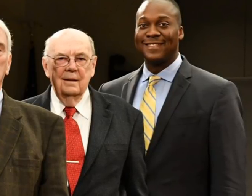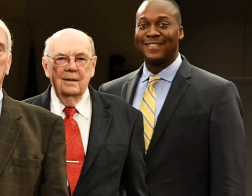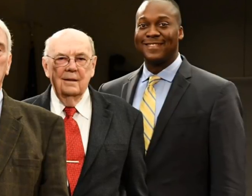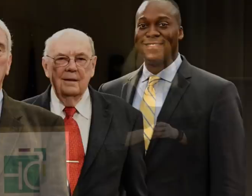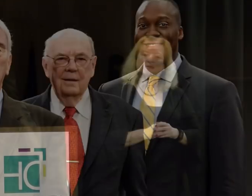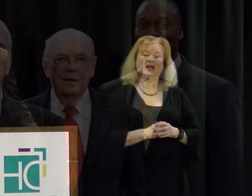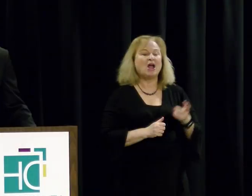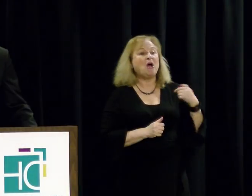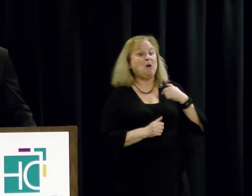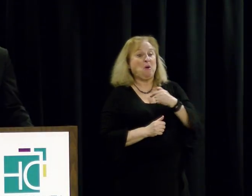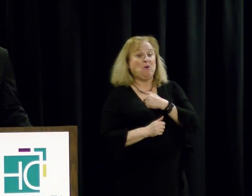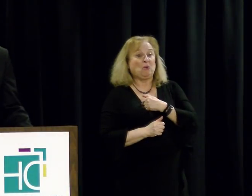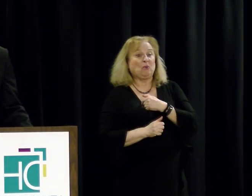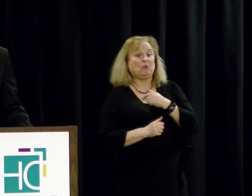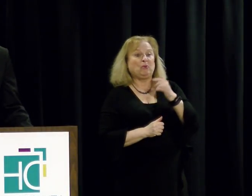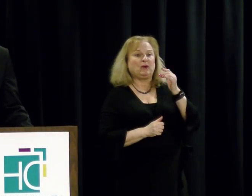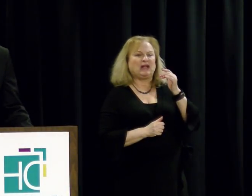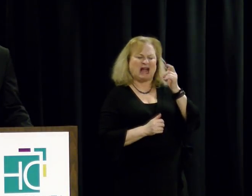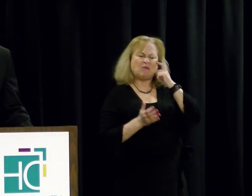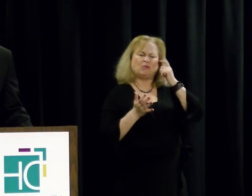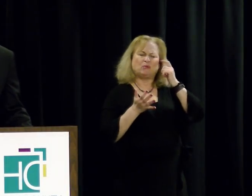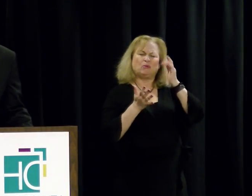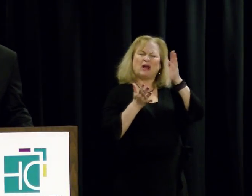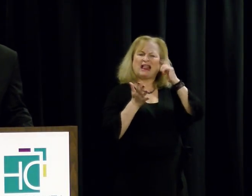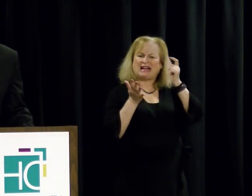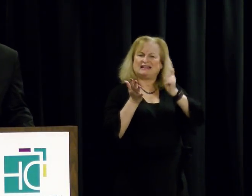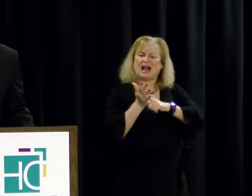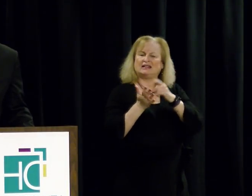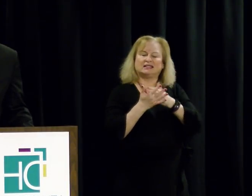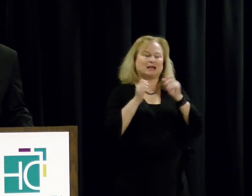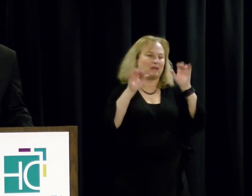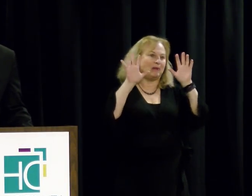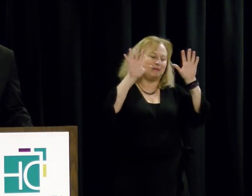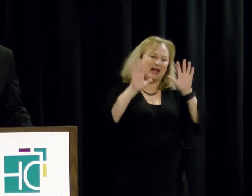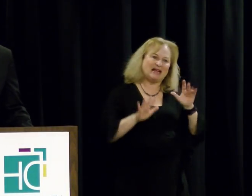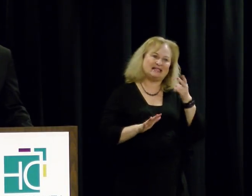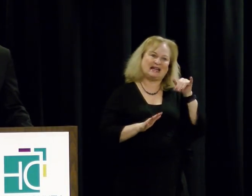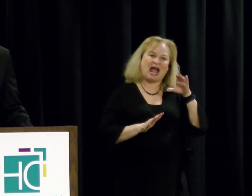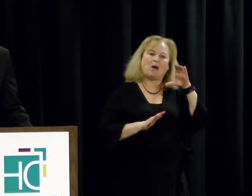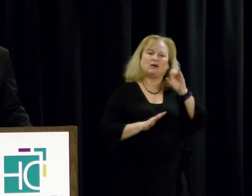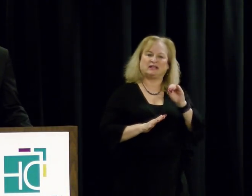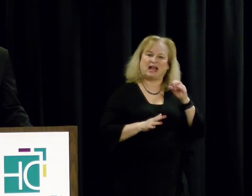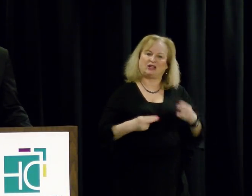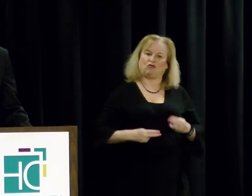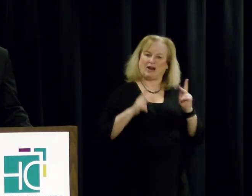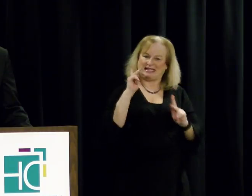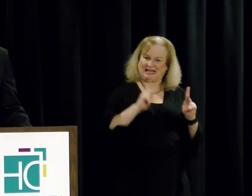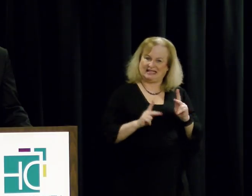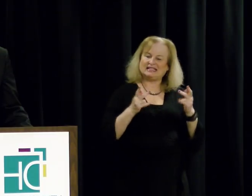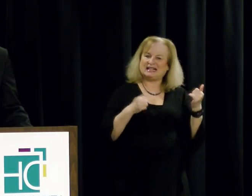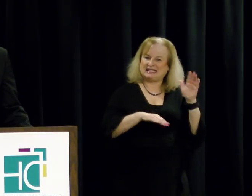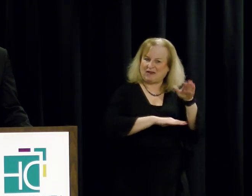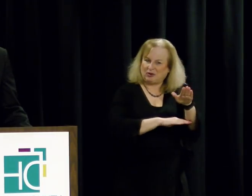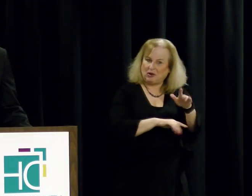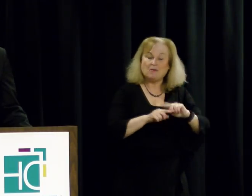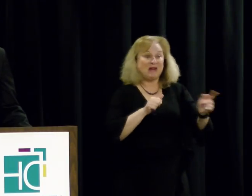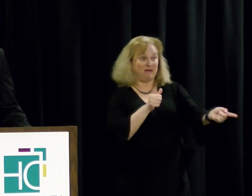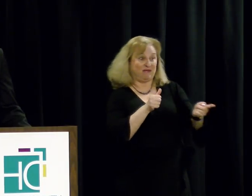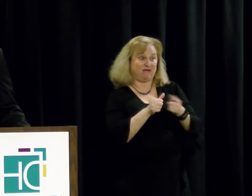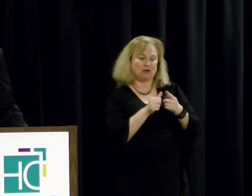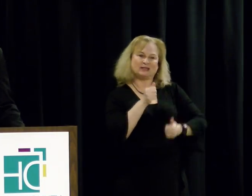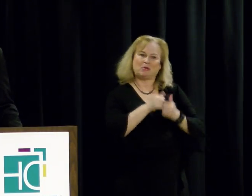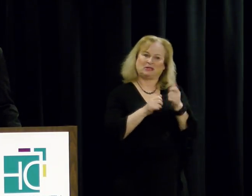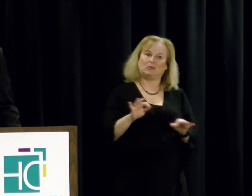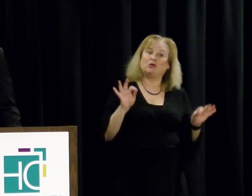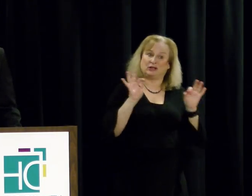And we are going to acknowledge some amazing Howard County residents this afternoon. But first and